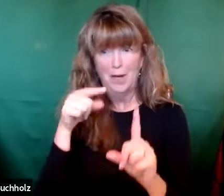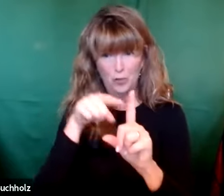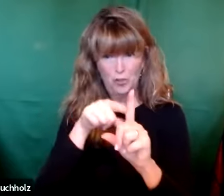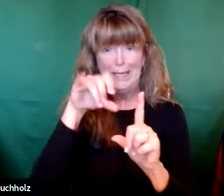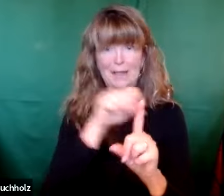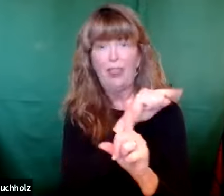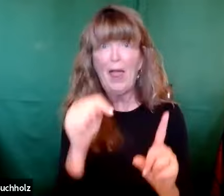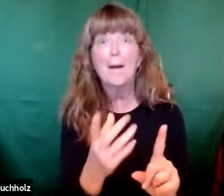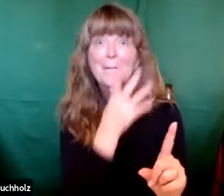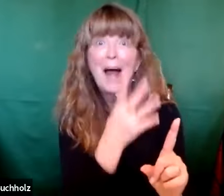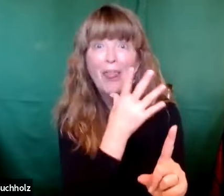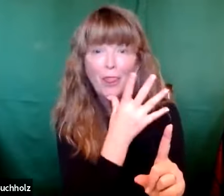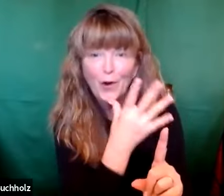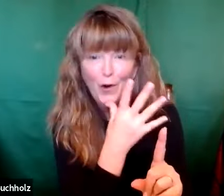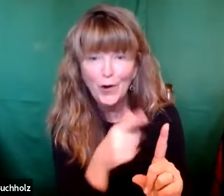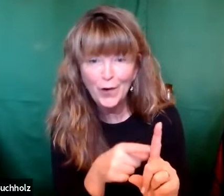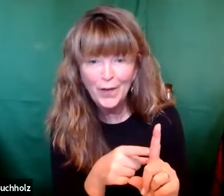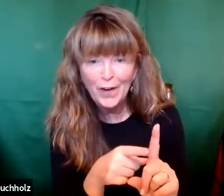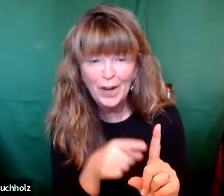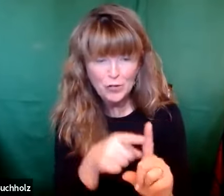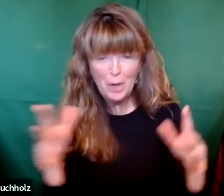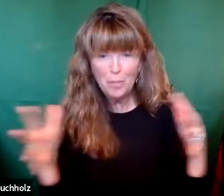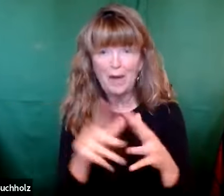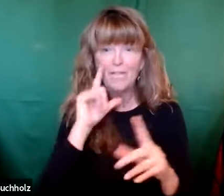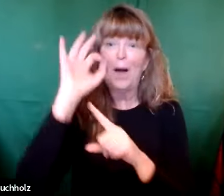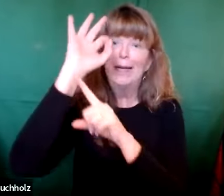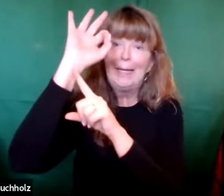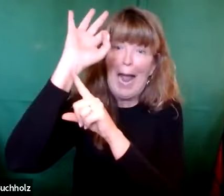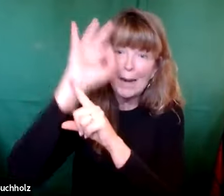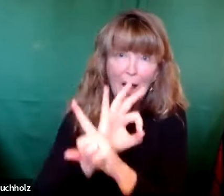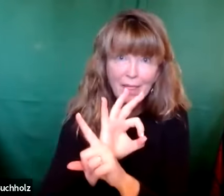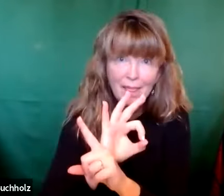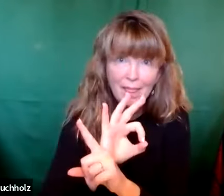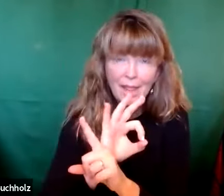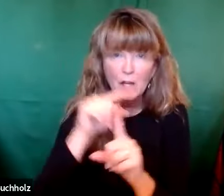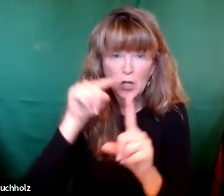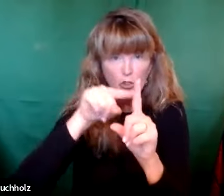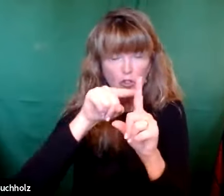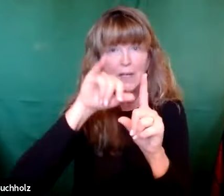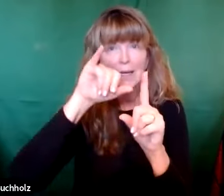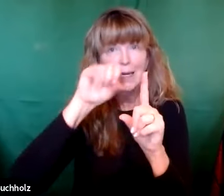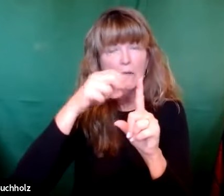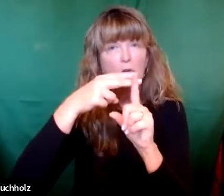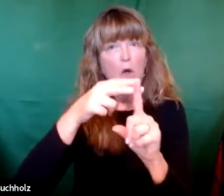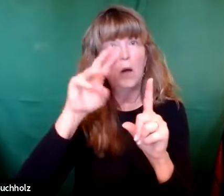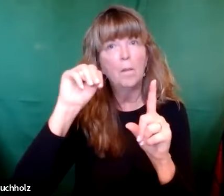Elizabeth's word, right? I mean, after all, she is the mother. She was the one who was pregnant for nine months.